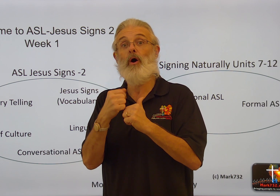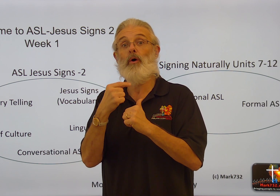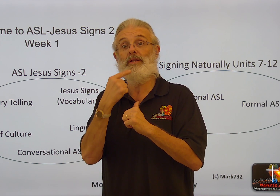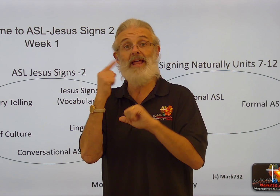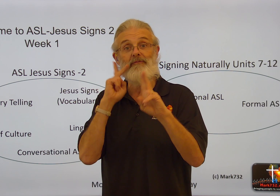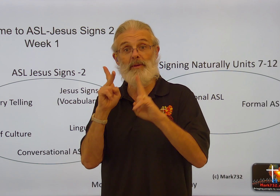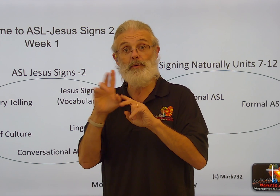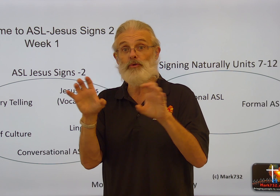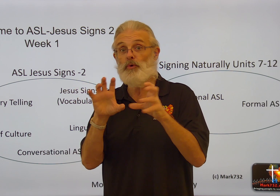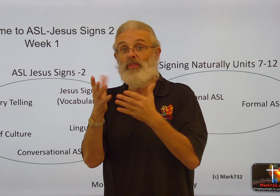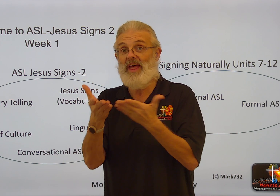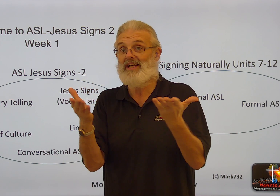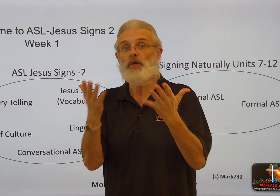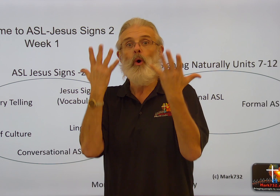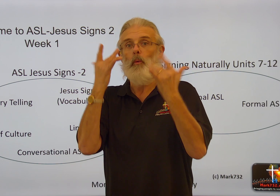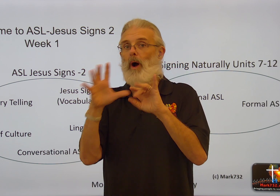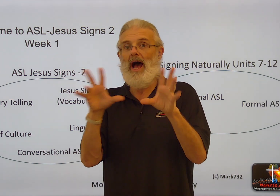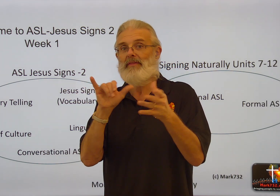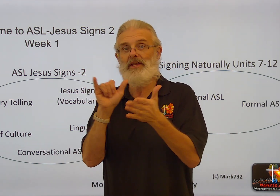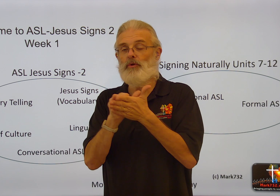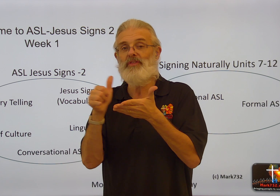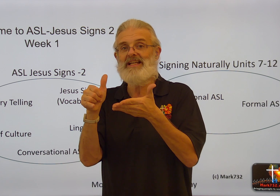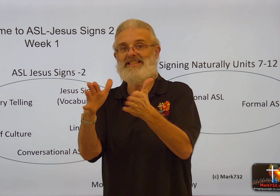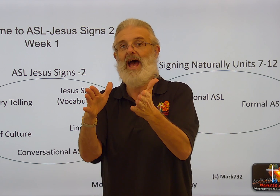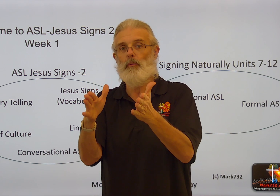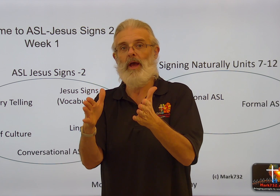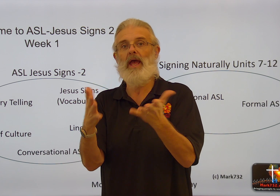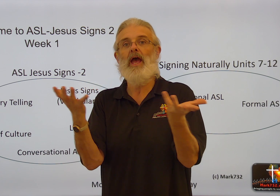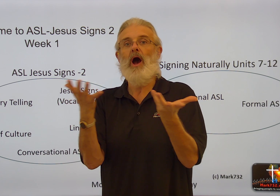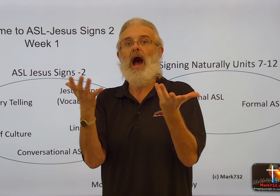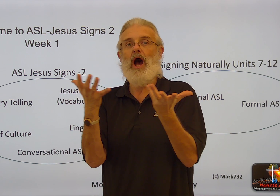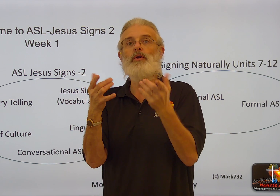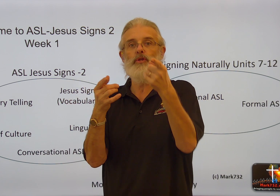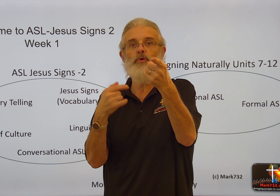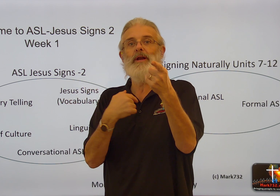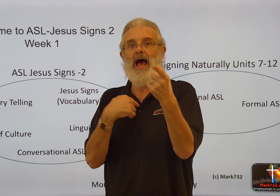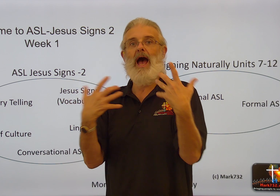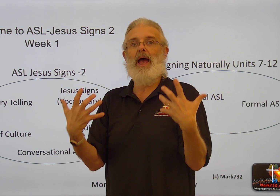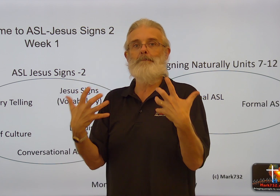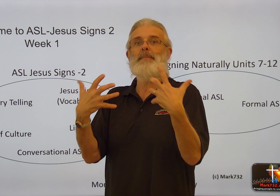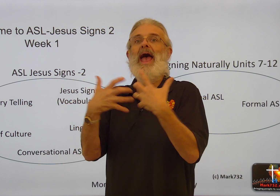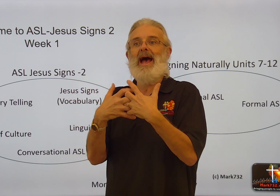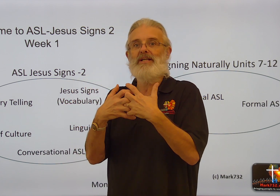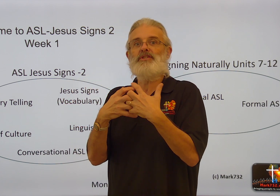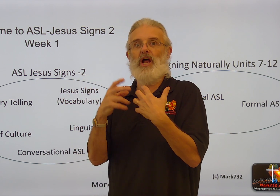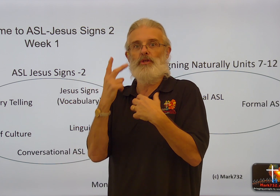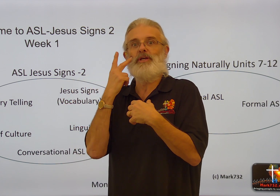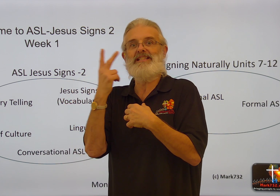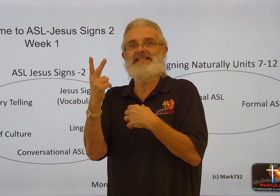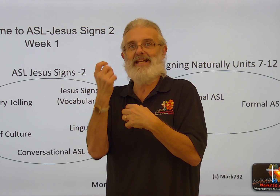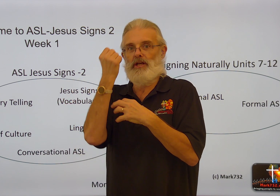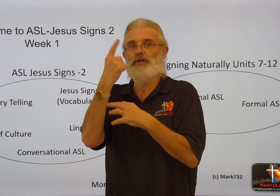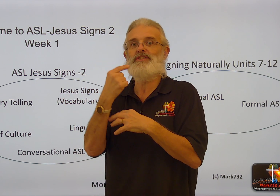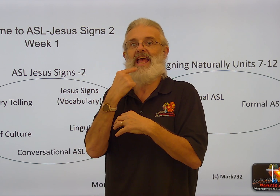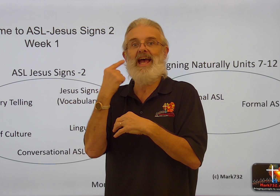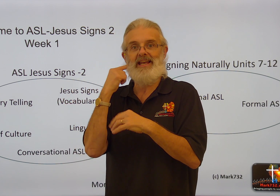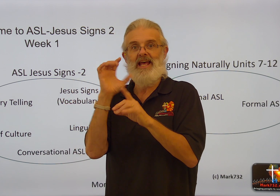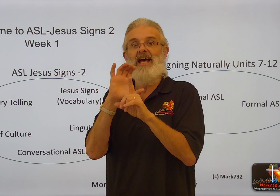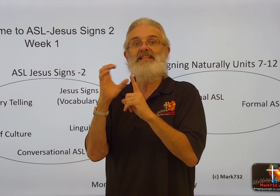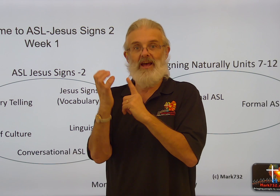deaf people do things, why they do things that way, how do you and I match and how you can see and understand deaf